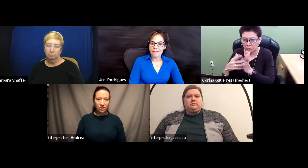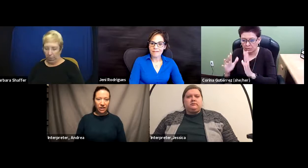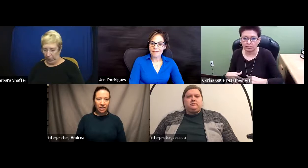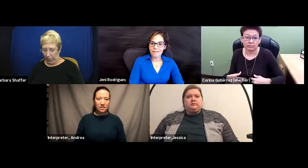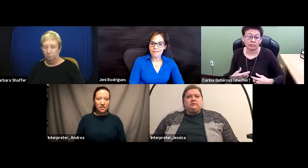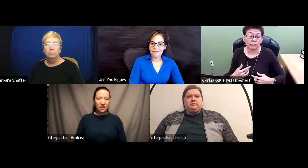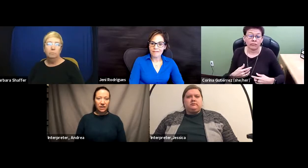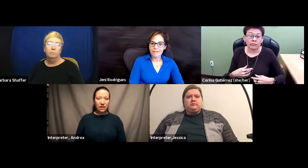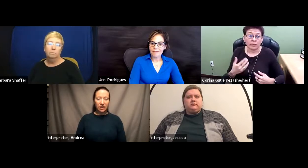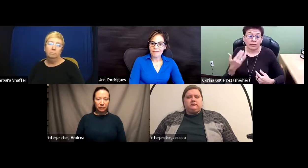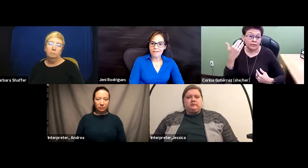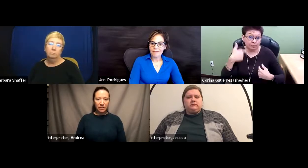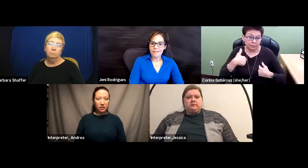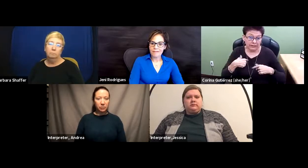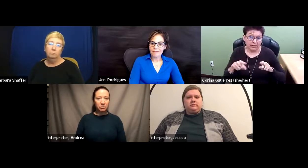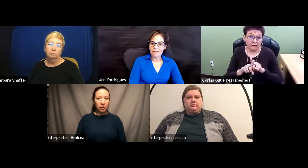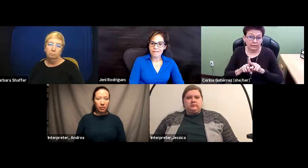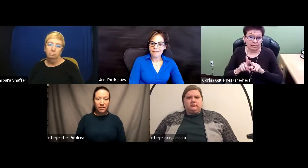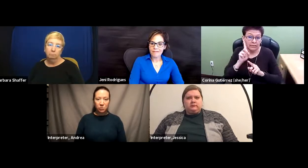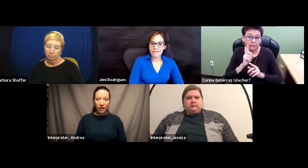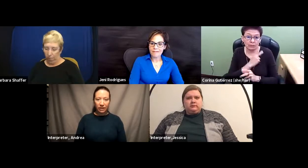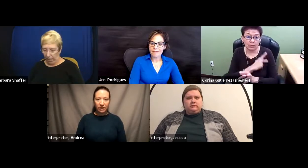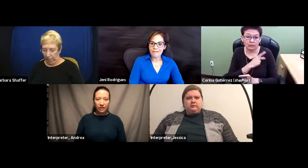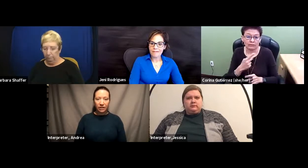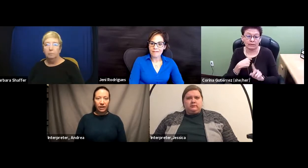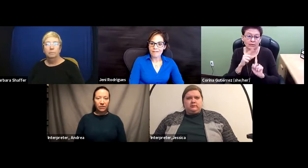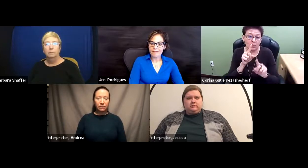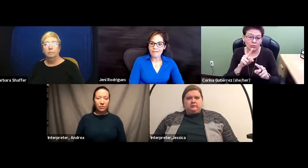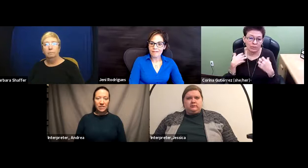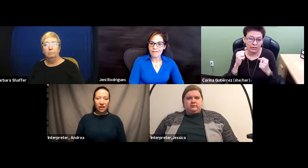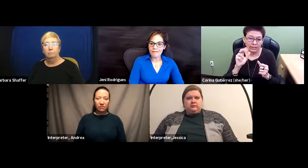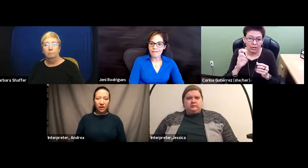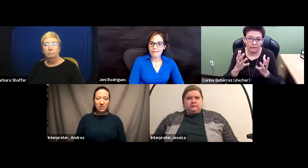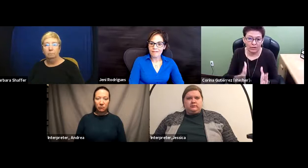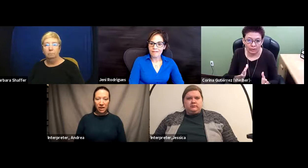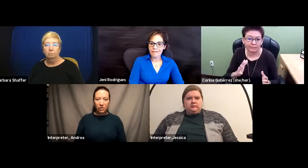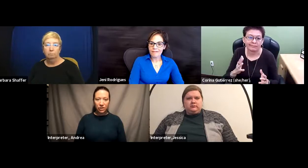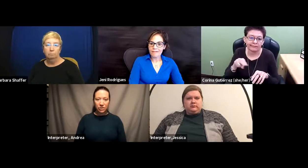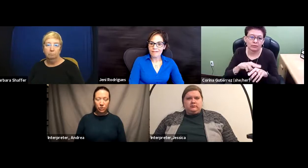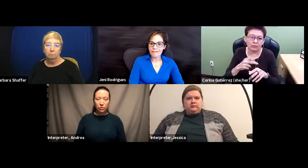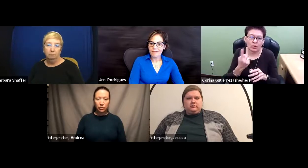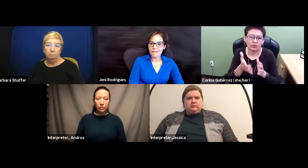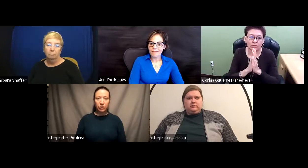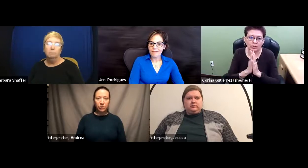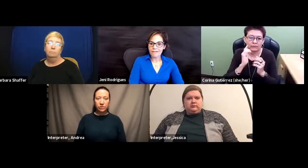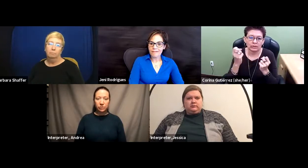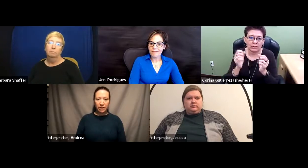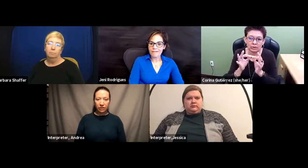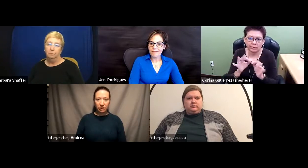educate. And Barbara as well. And for myself, I'm a deaf patient who goes to many healthcare